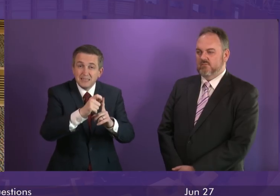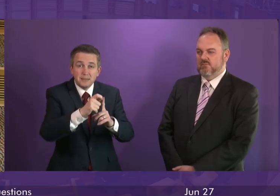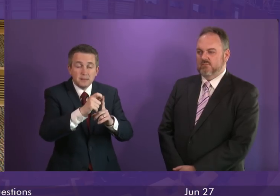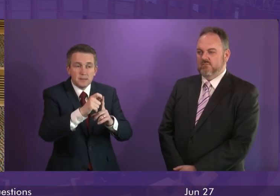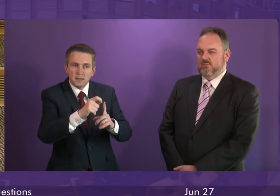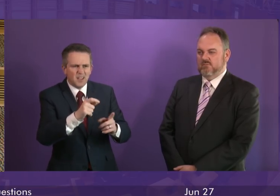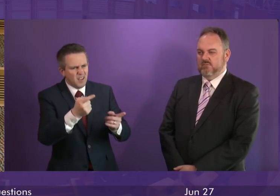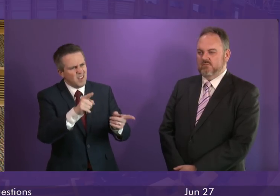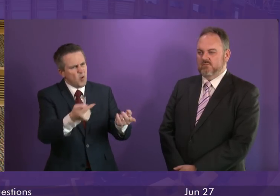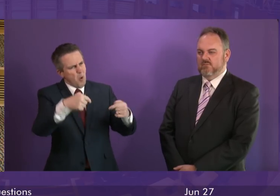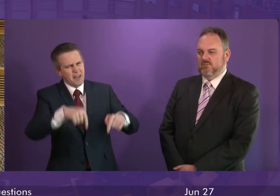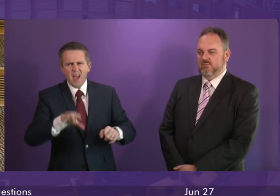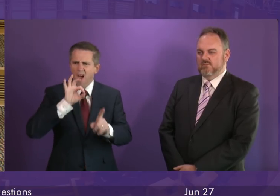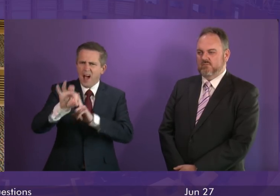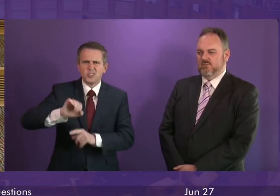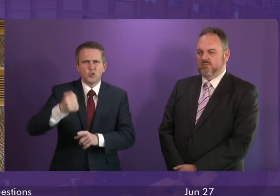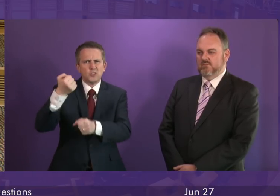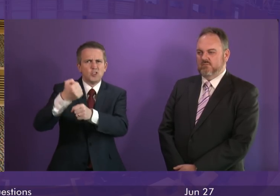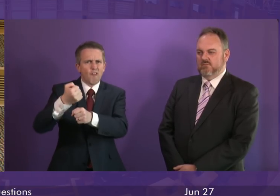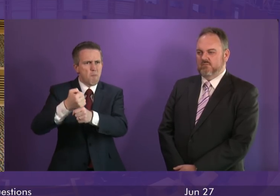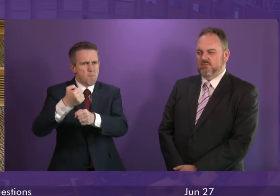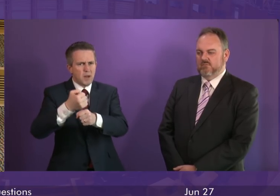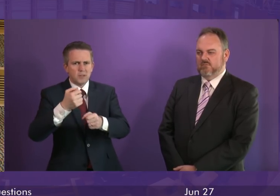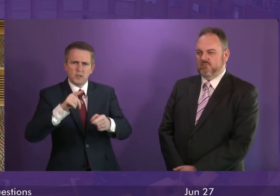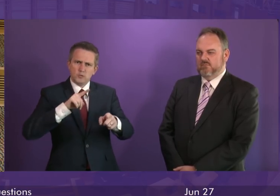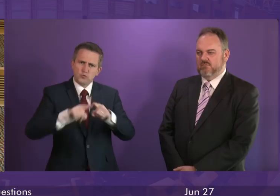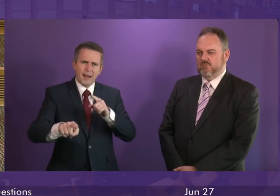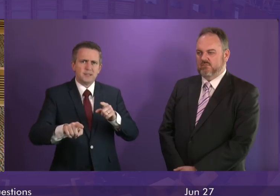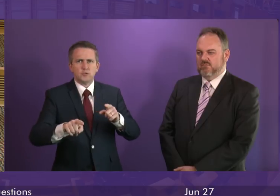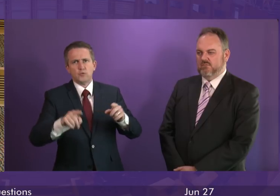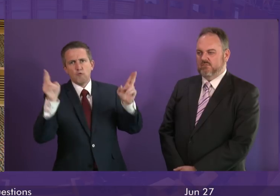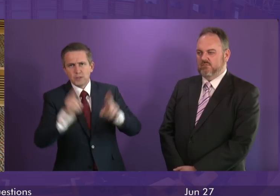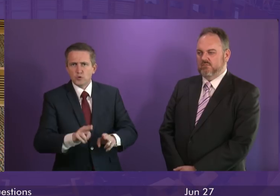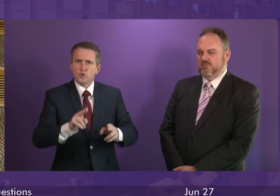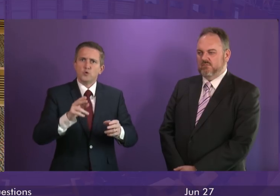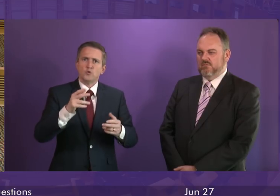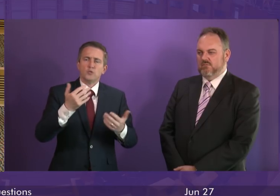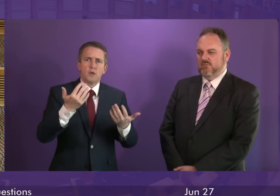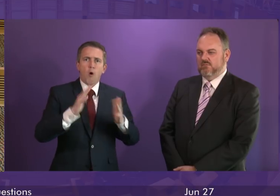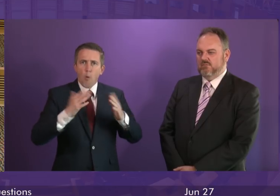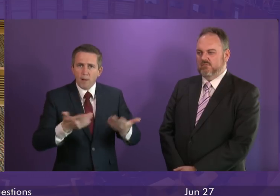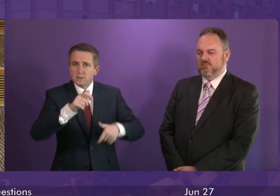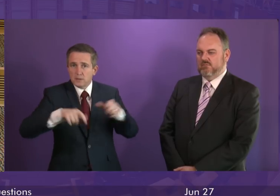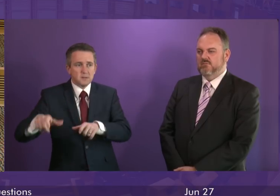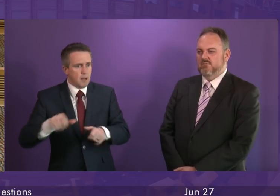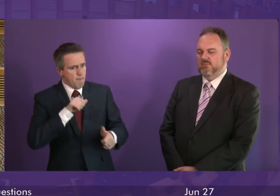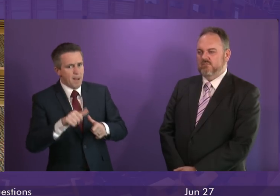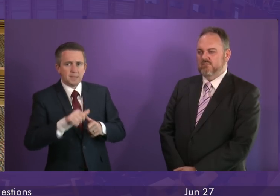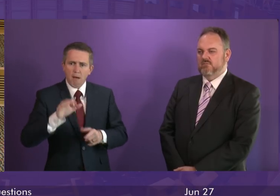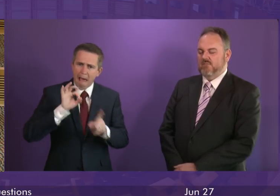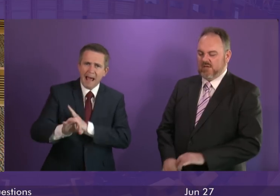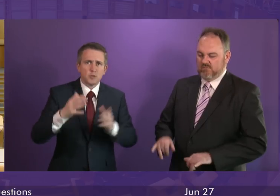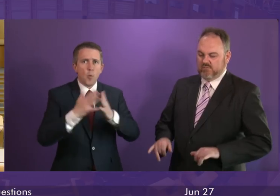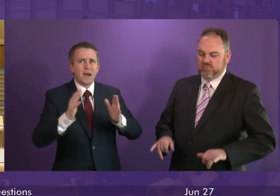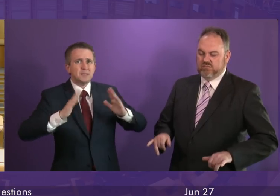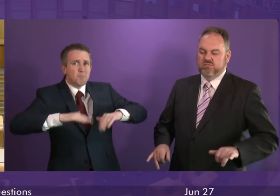here and asking the Scottish government to take more action to mitigate the actions of its own government at Westminster. It would fit it better